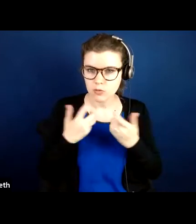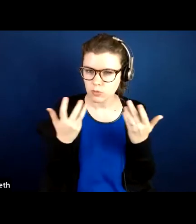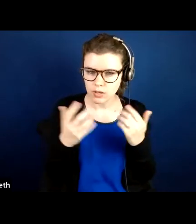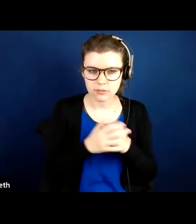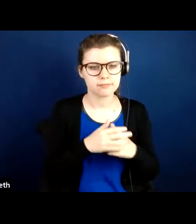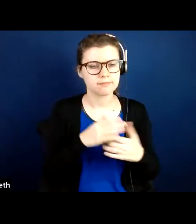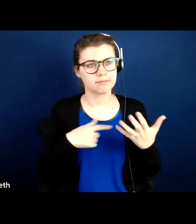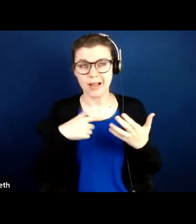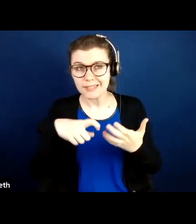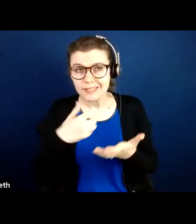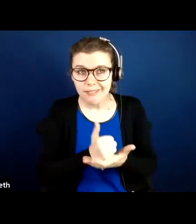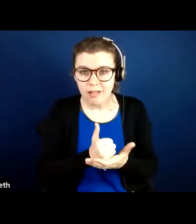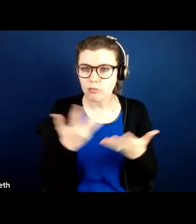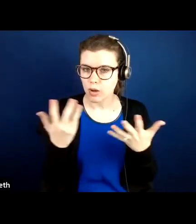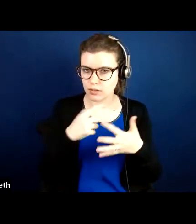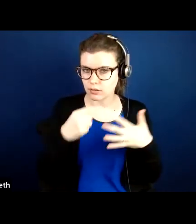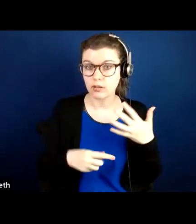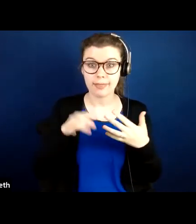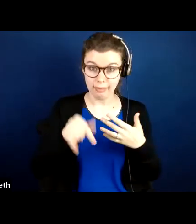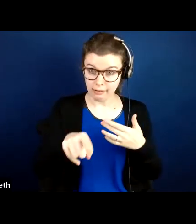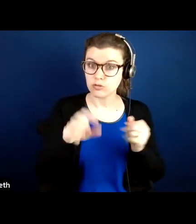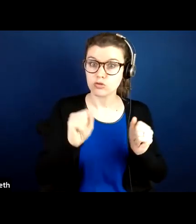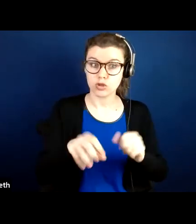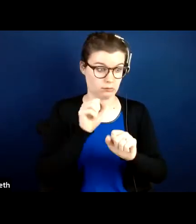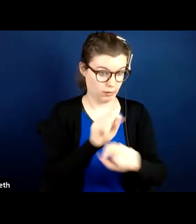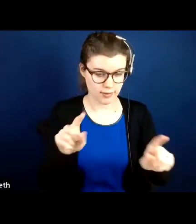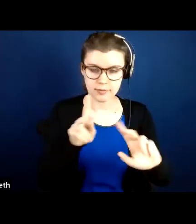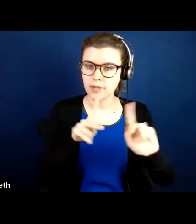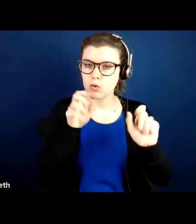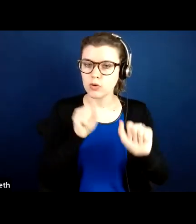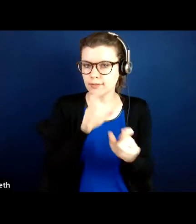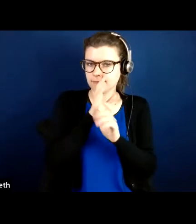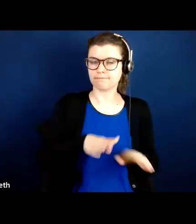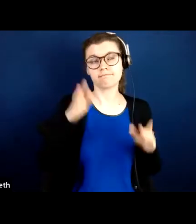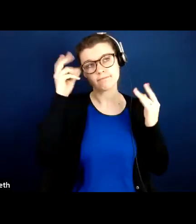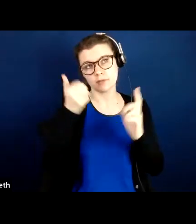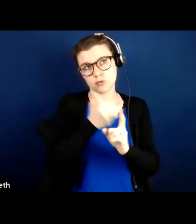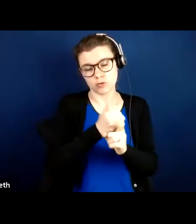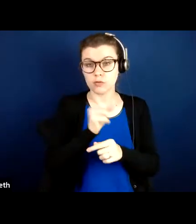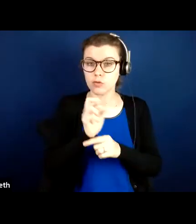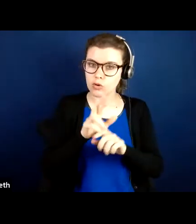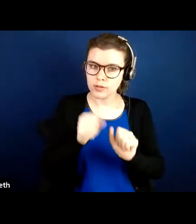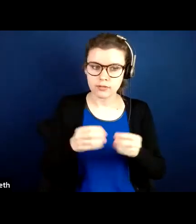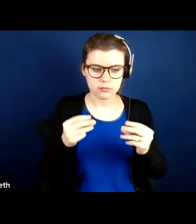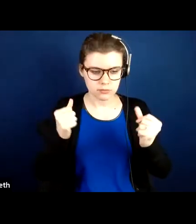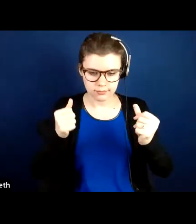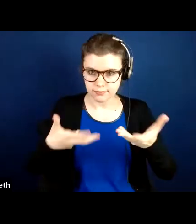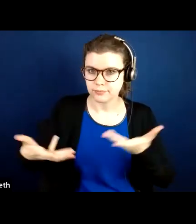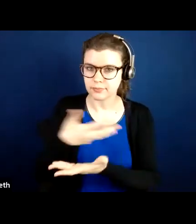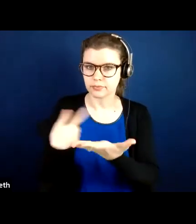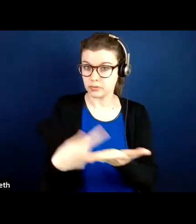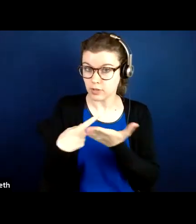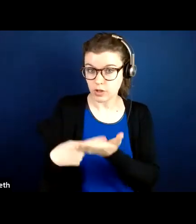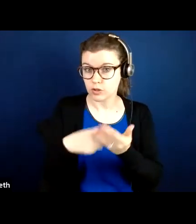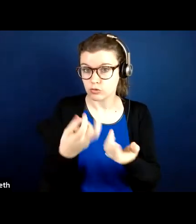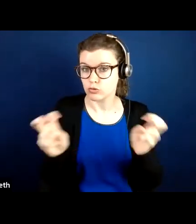of a group discussion. So you might have people respond silently or you might have people just immediately start talking. But